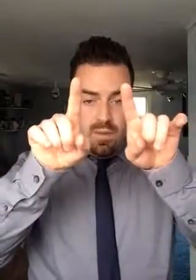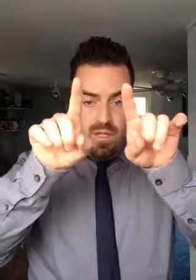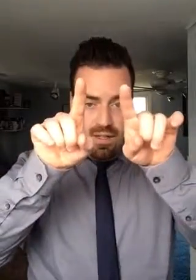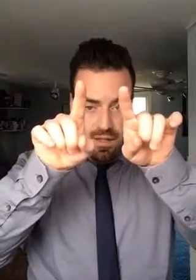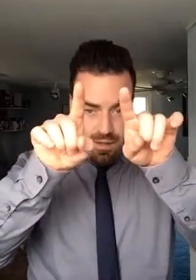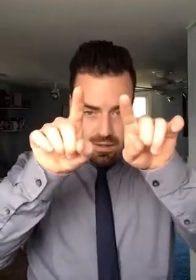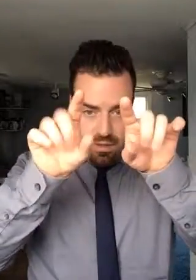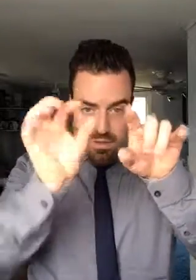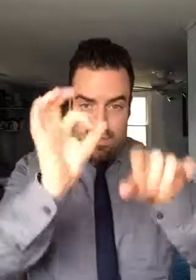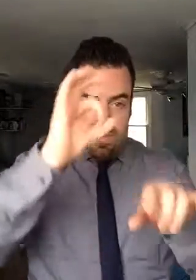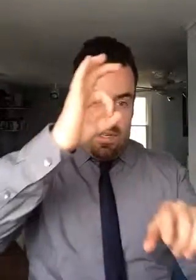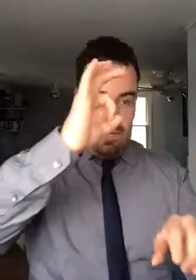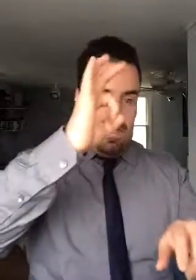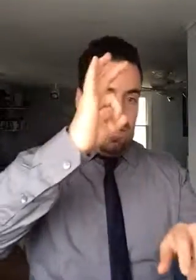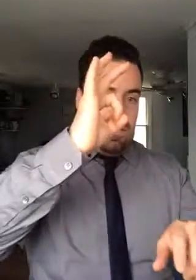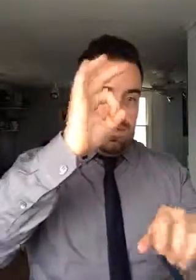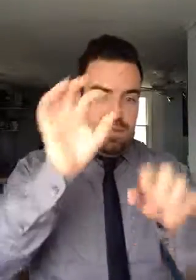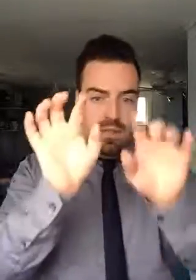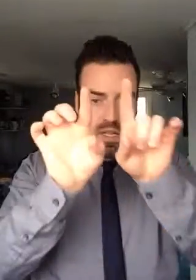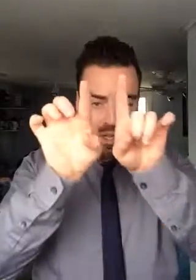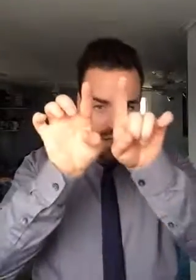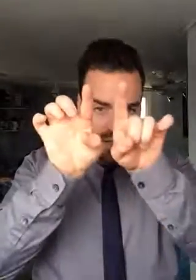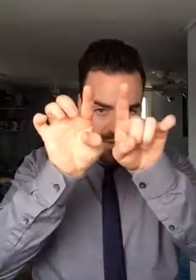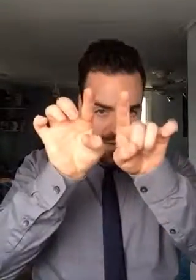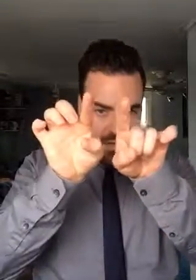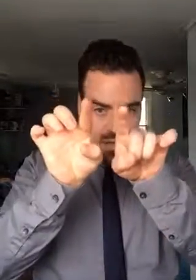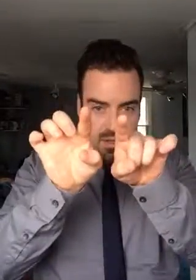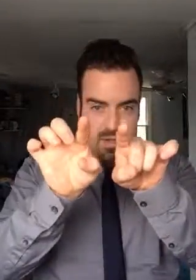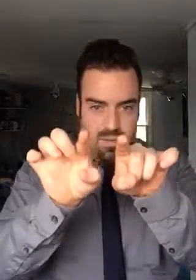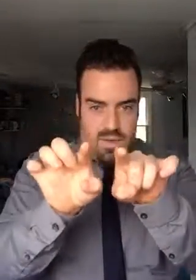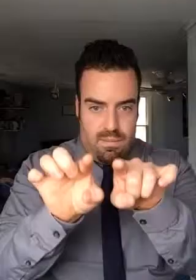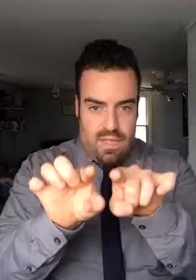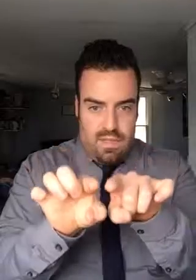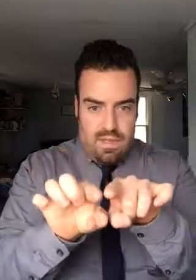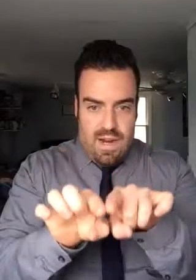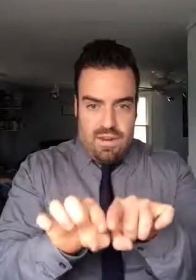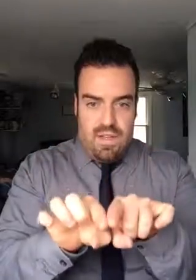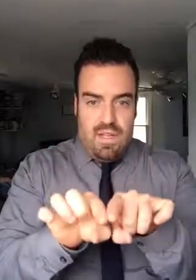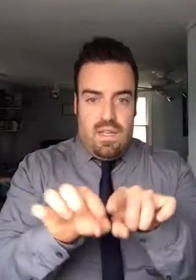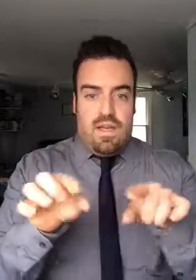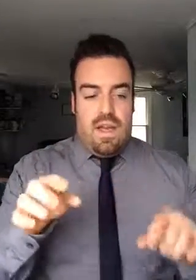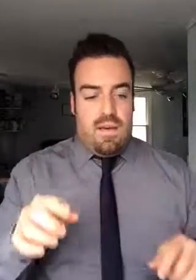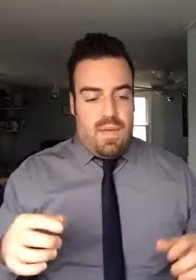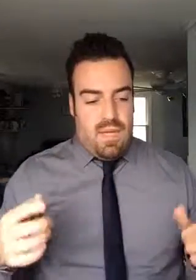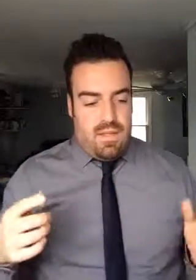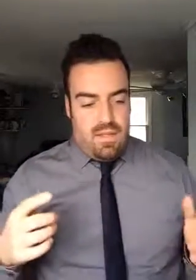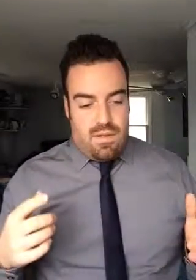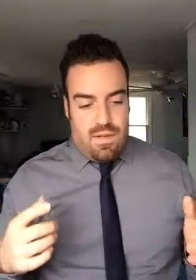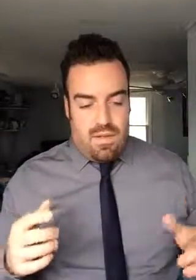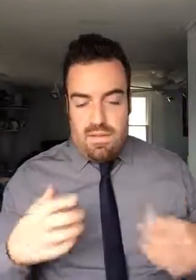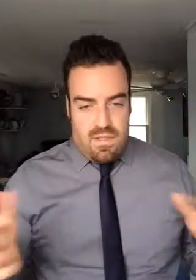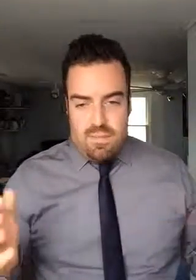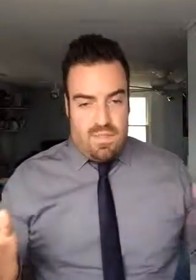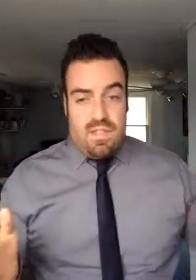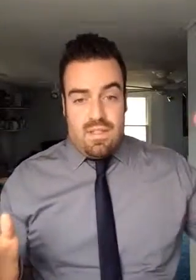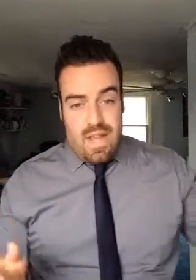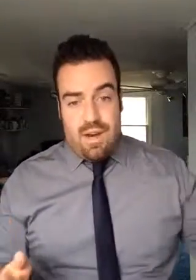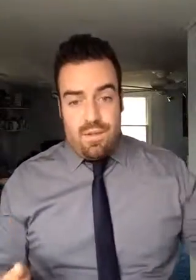patella. So it almost looks like your patella is in the middle. And then you have two structures that run immediately around it. And these are, very simply, the lateral